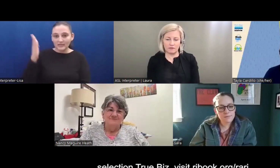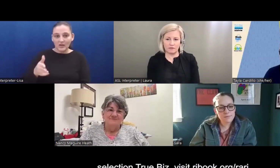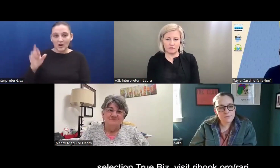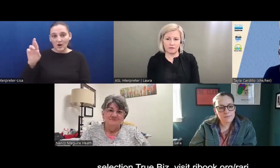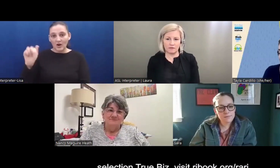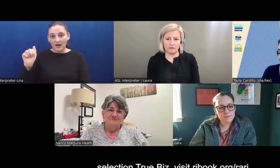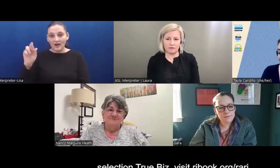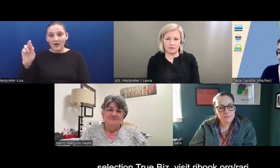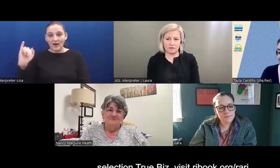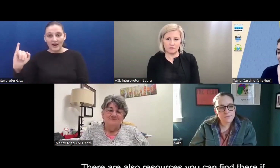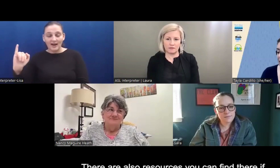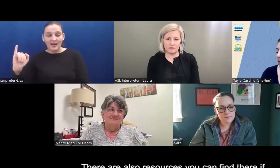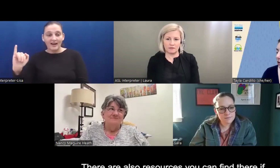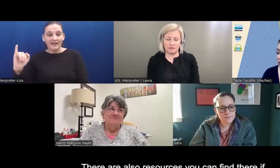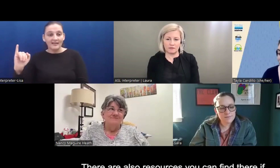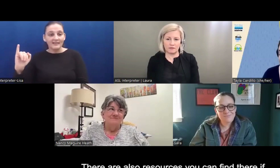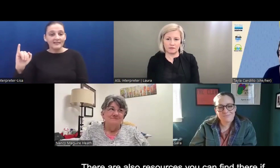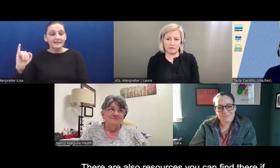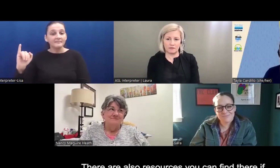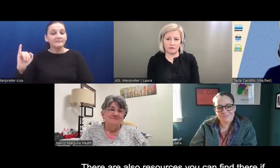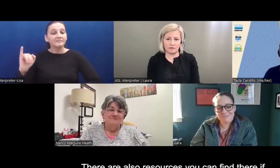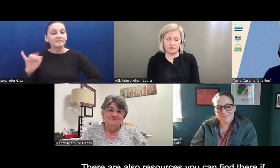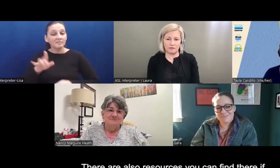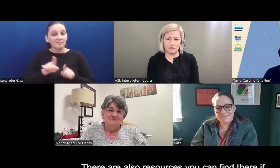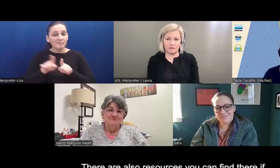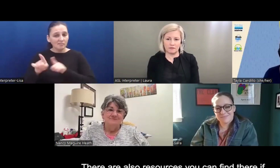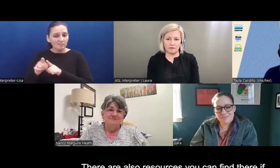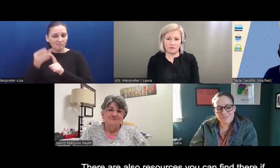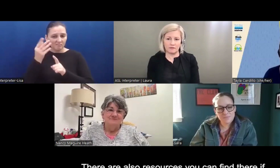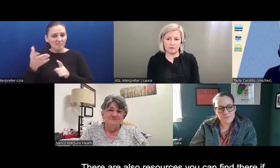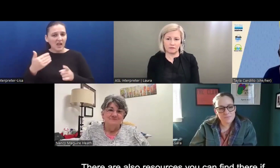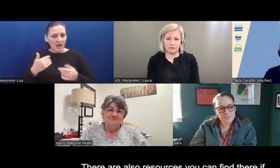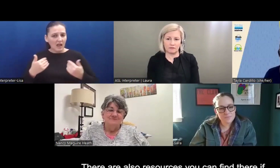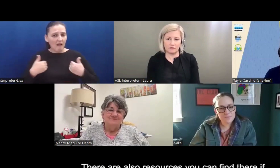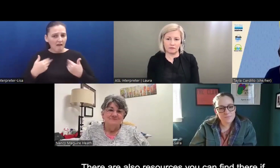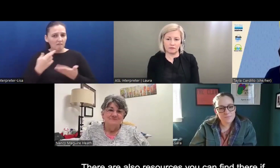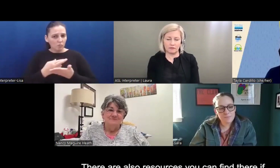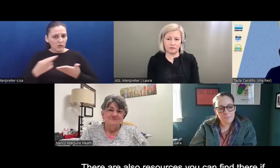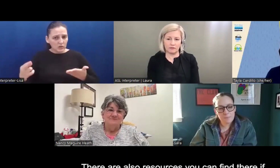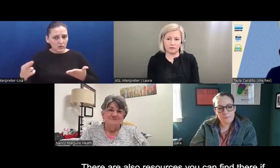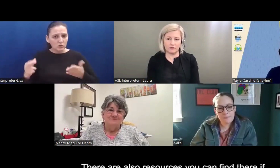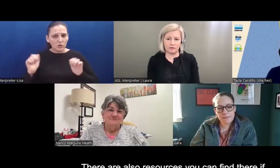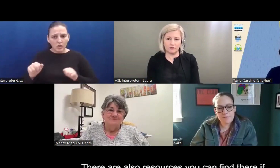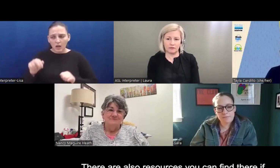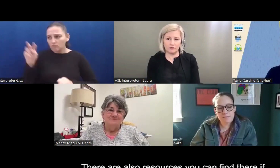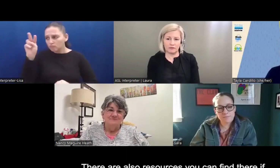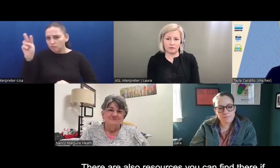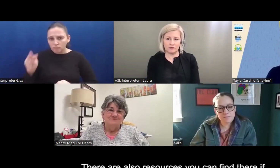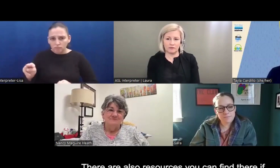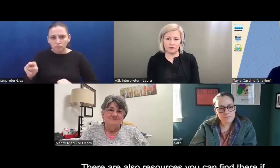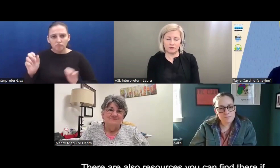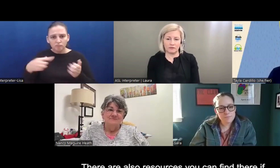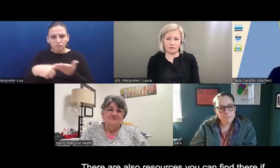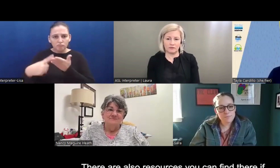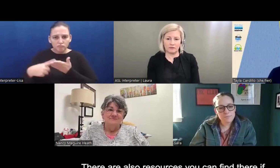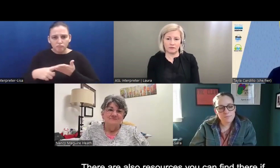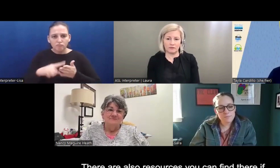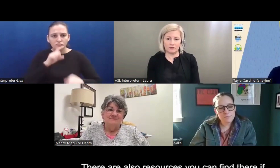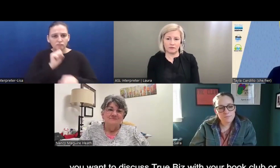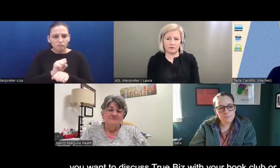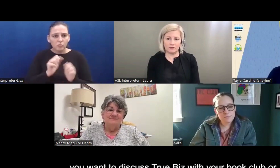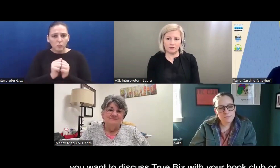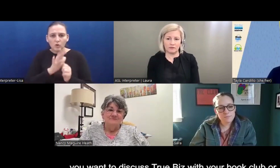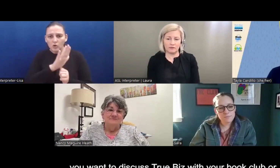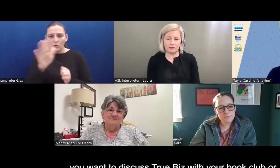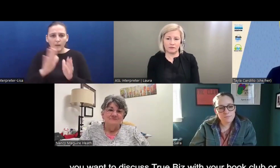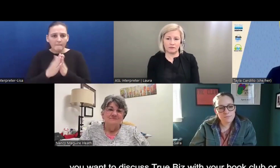-R-I. There are also resources you can find there if you want to discuss True Biz with your book club